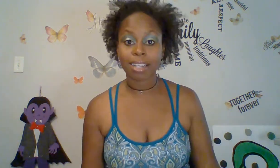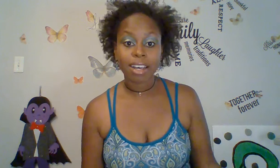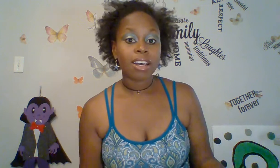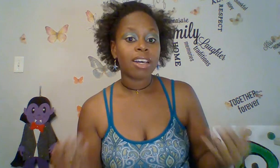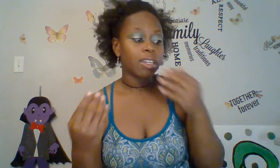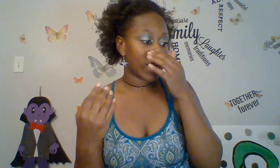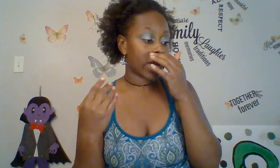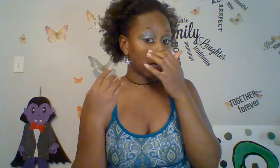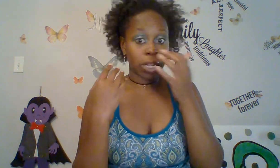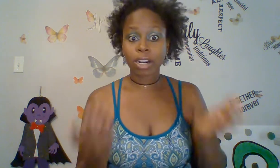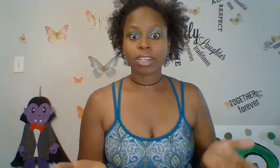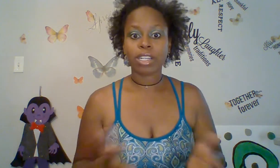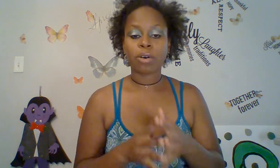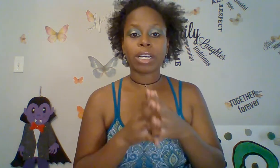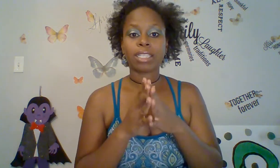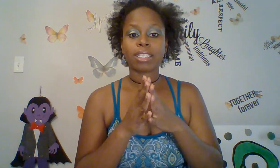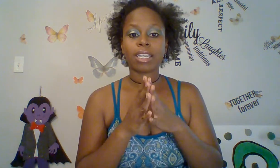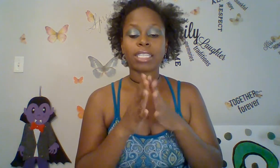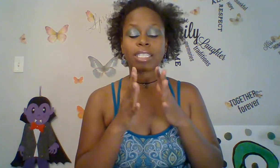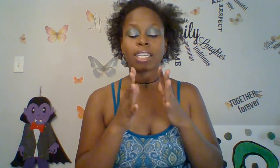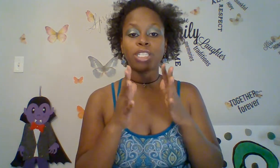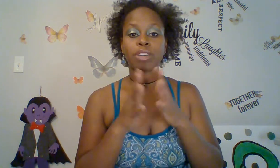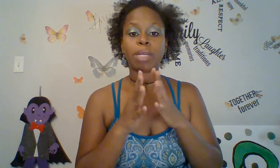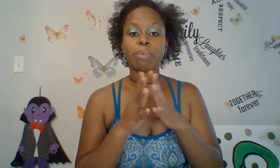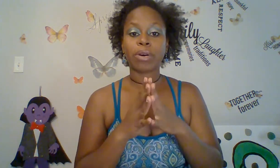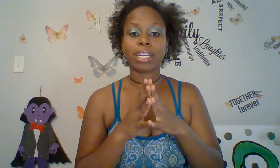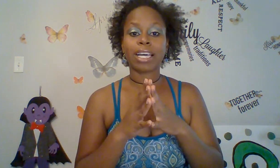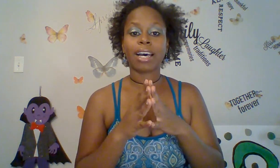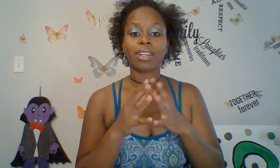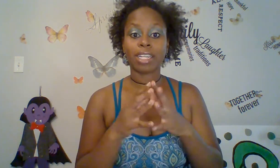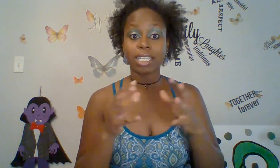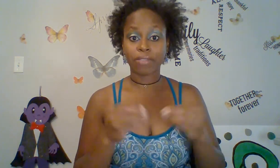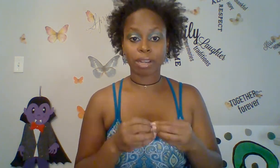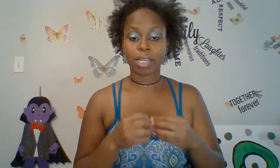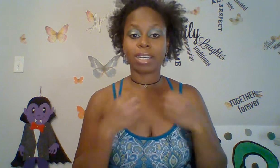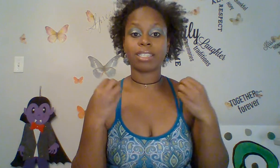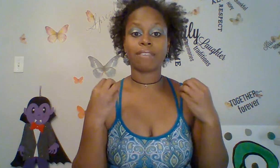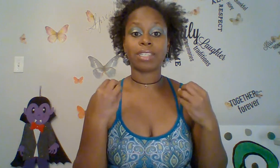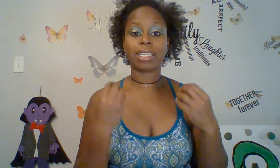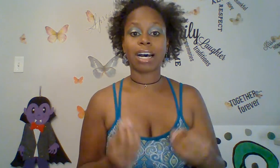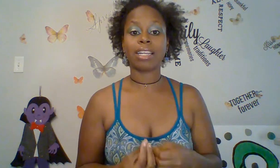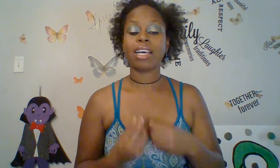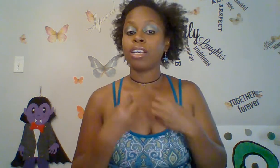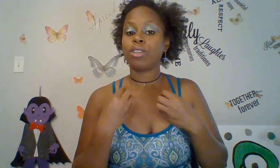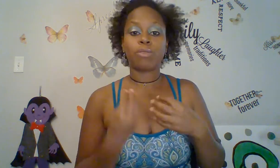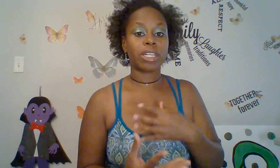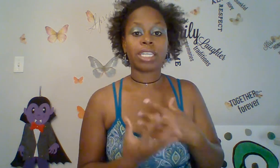and learn. You know, it, it's extremely important that learning is fun because if it's not, you don't really